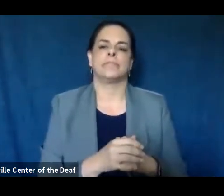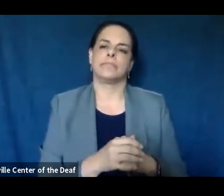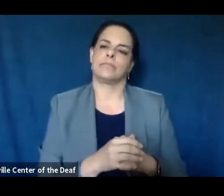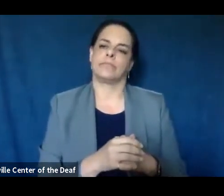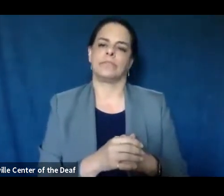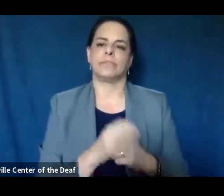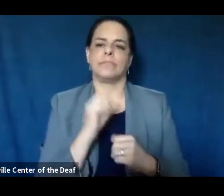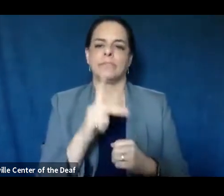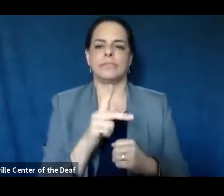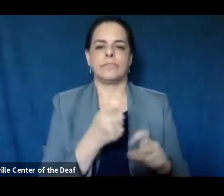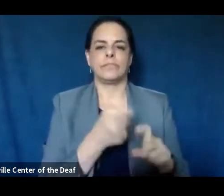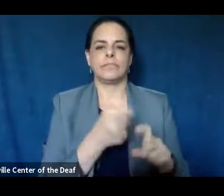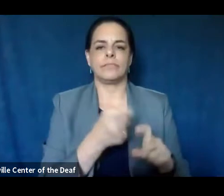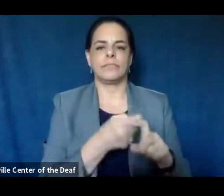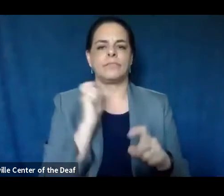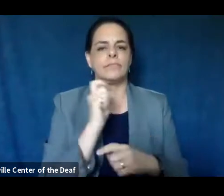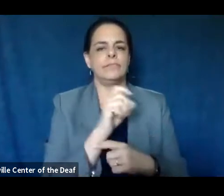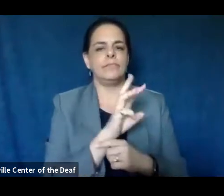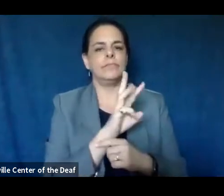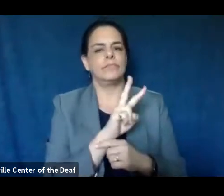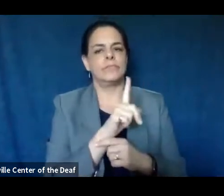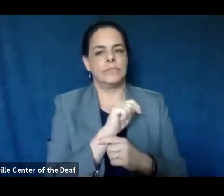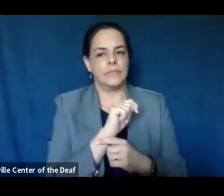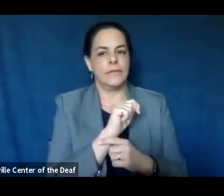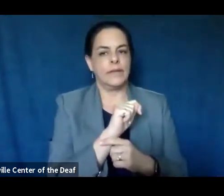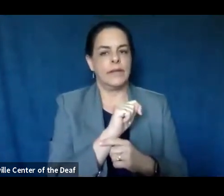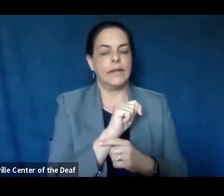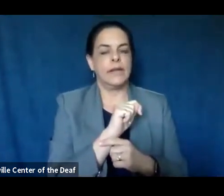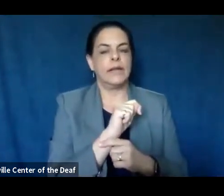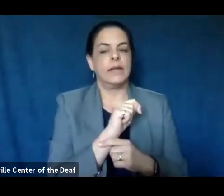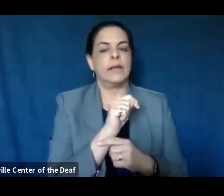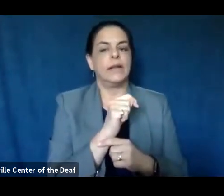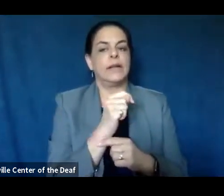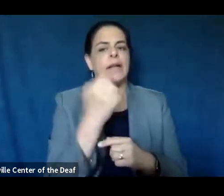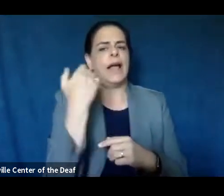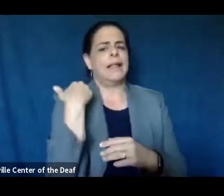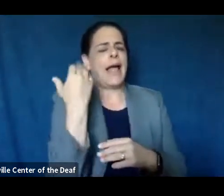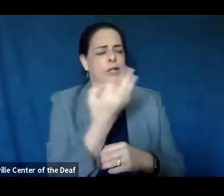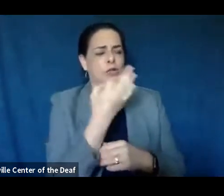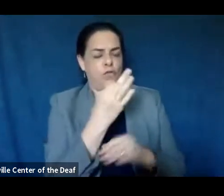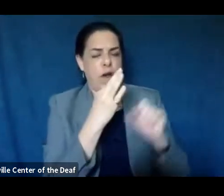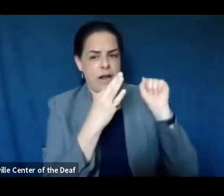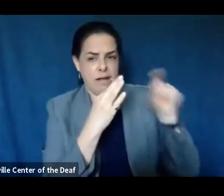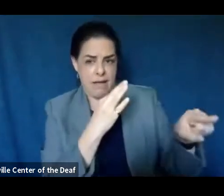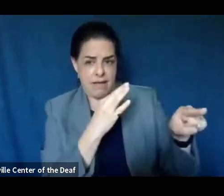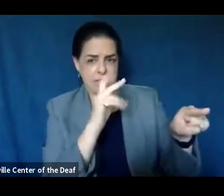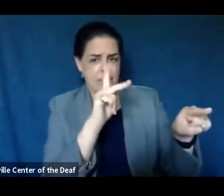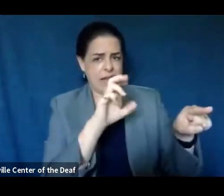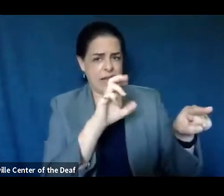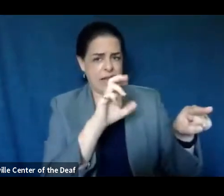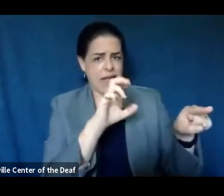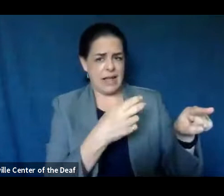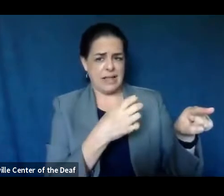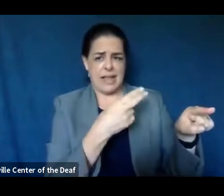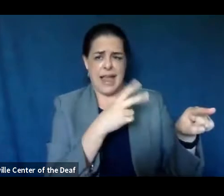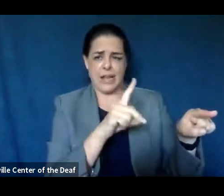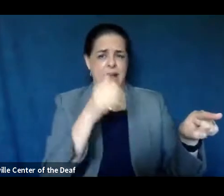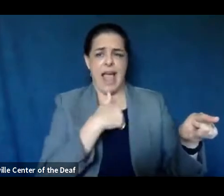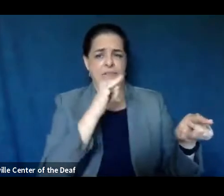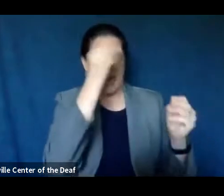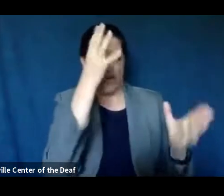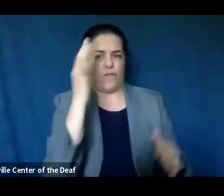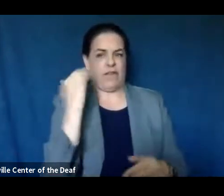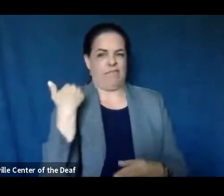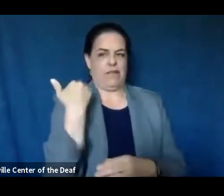All right. From WVLT, they said they asked on Friday in case CHD didn't have the data at the time,